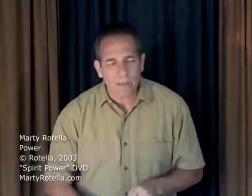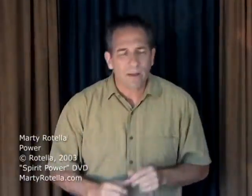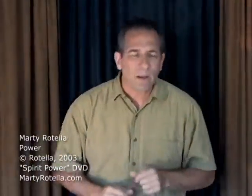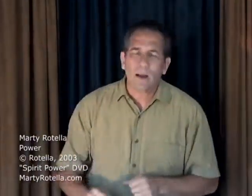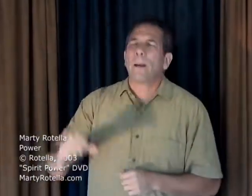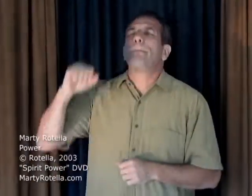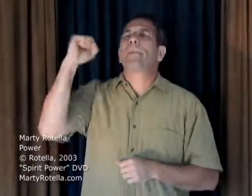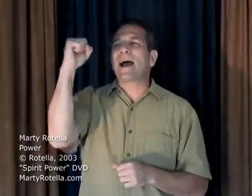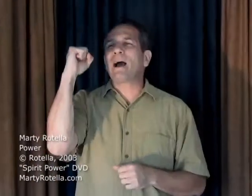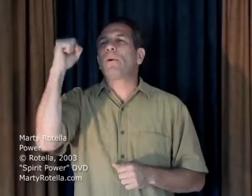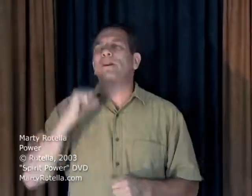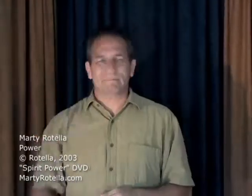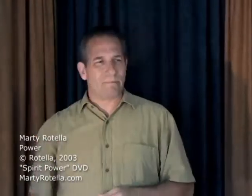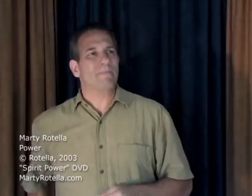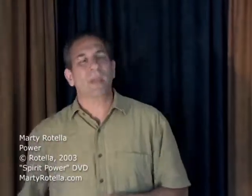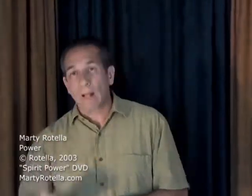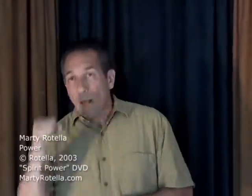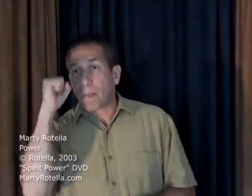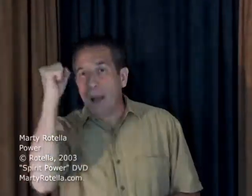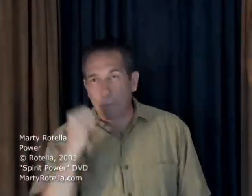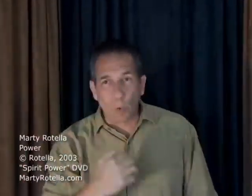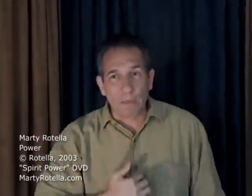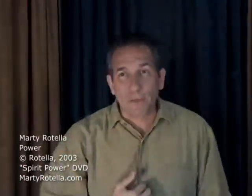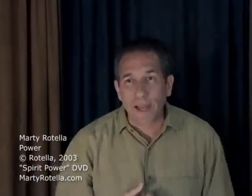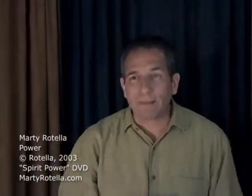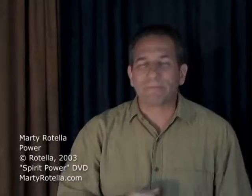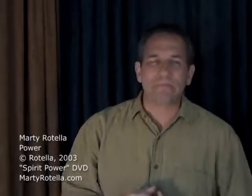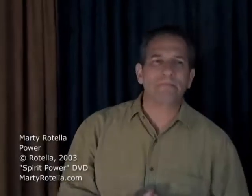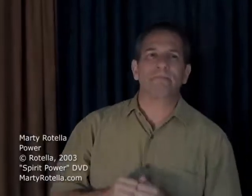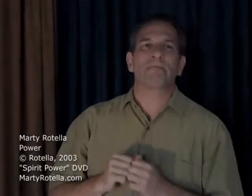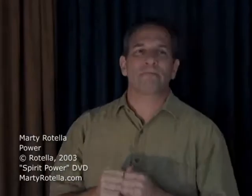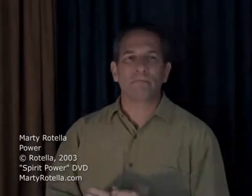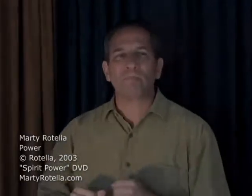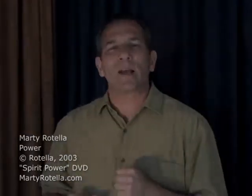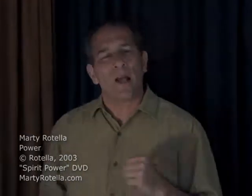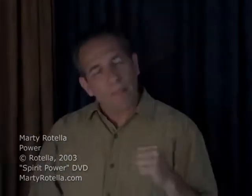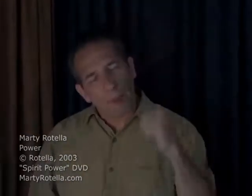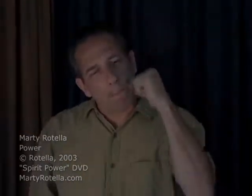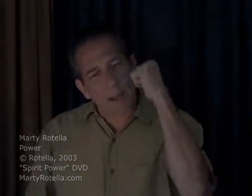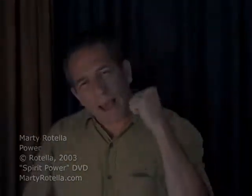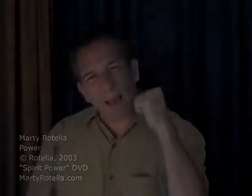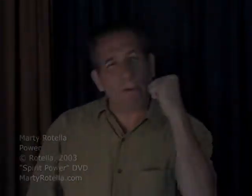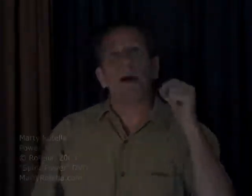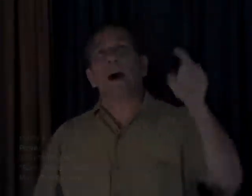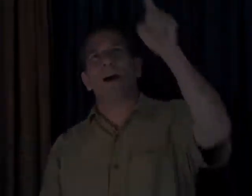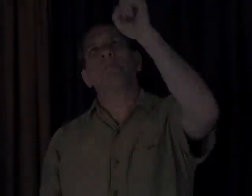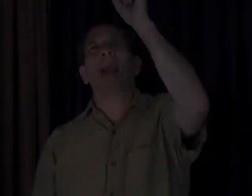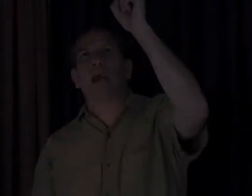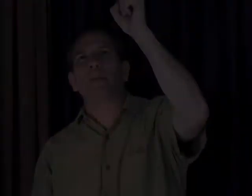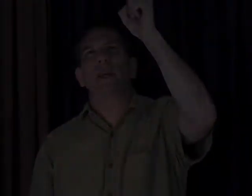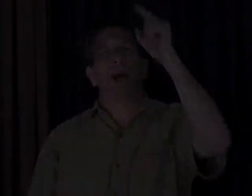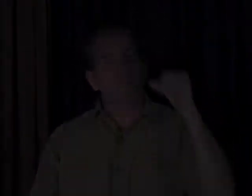The power The power The need The power of God Becoming